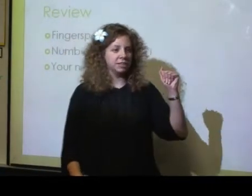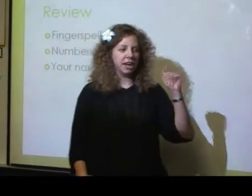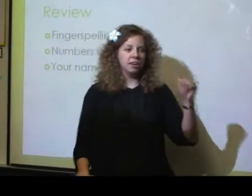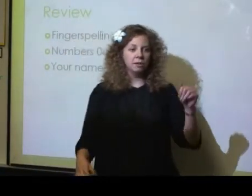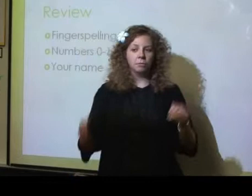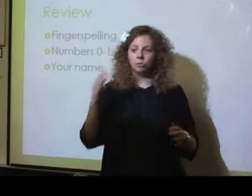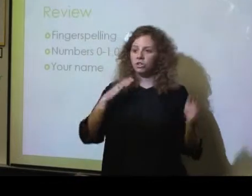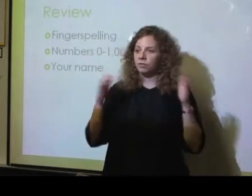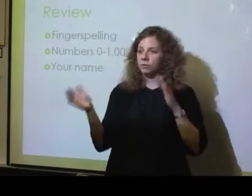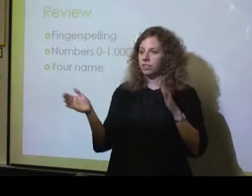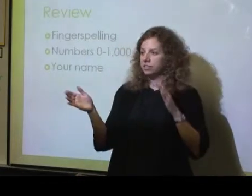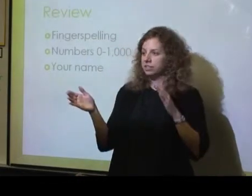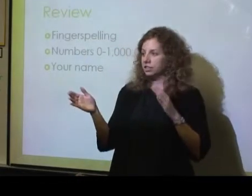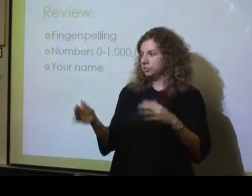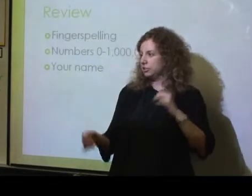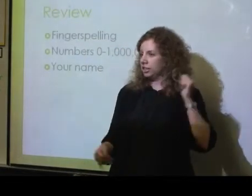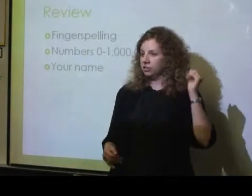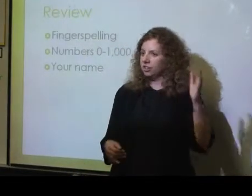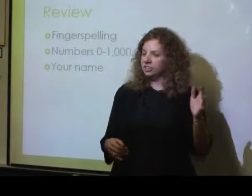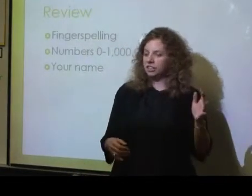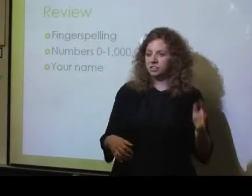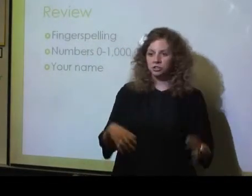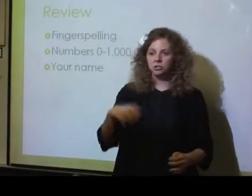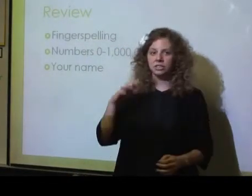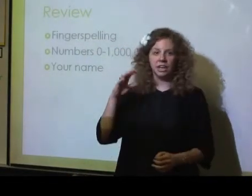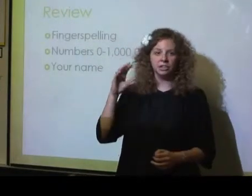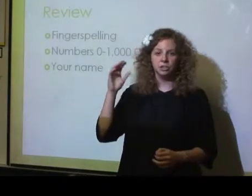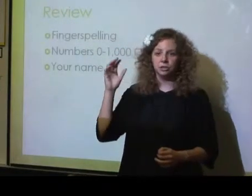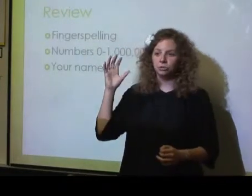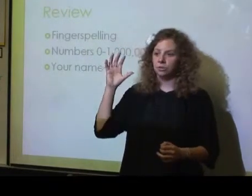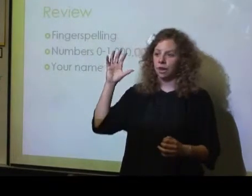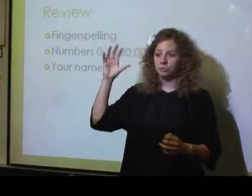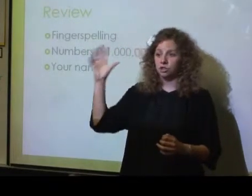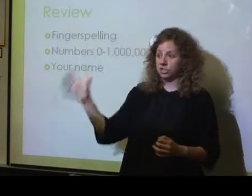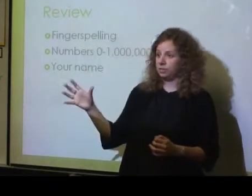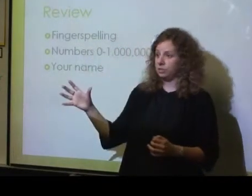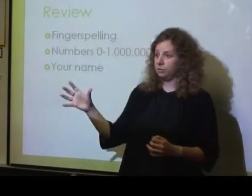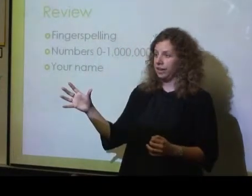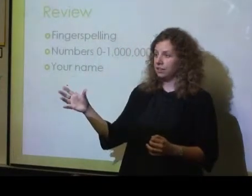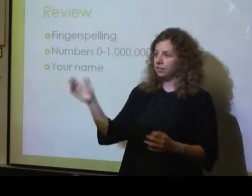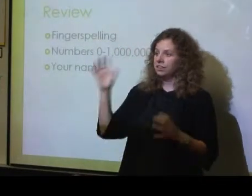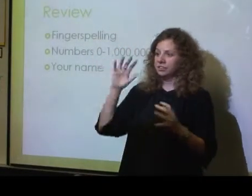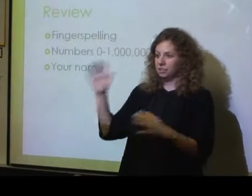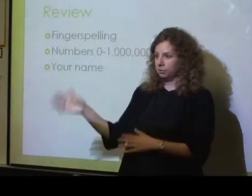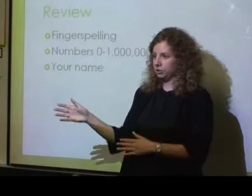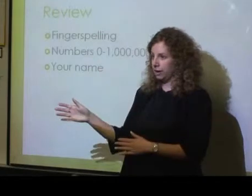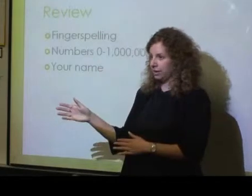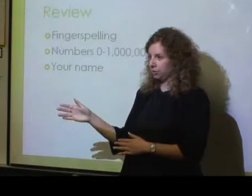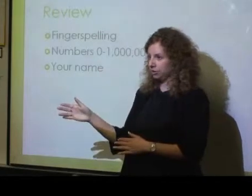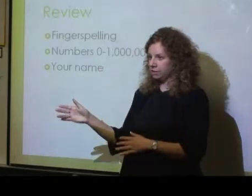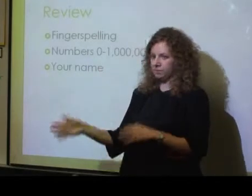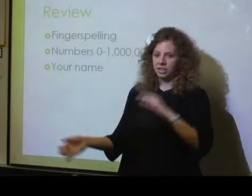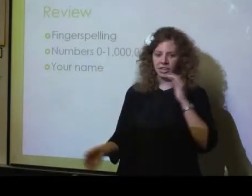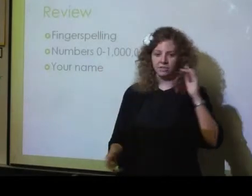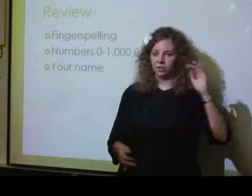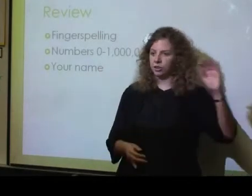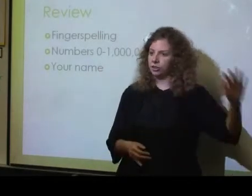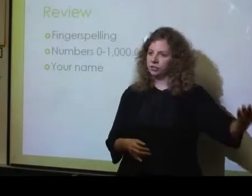with that. But whichever one that you decide to, say you're left-handed and you decide to just sign with your right hand, stick with your right hand the whole time. If you're